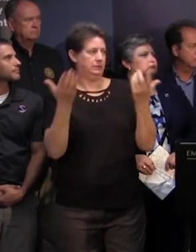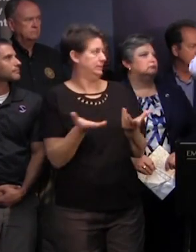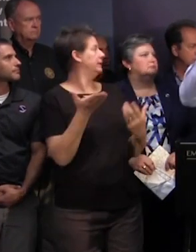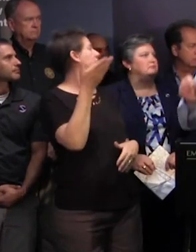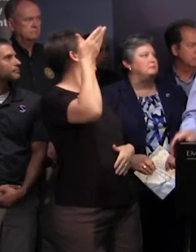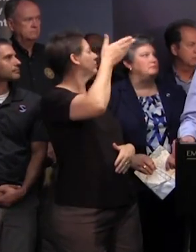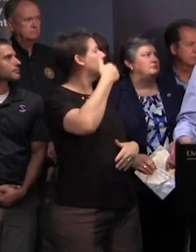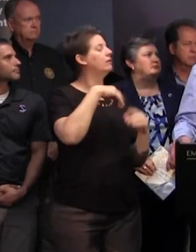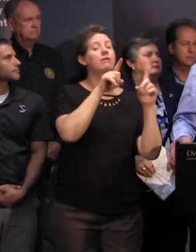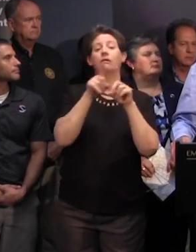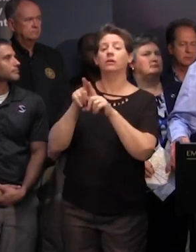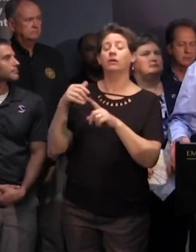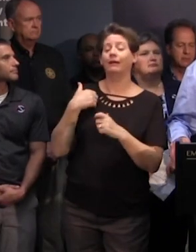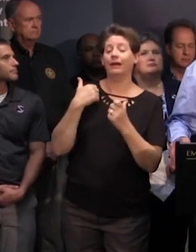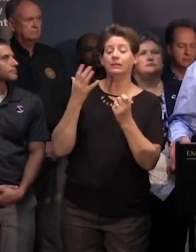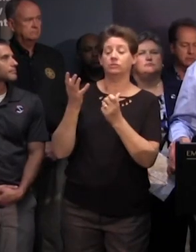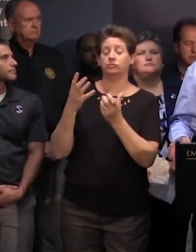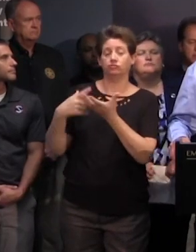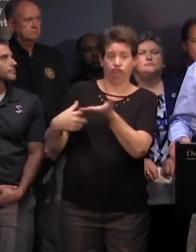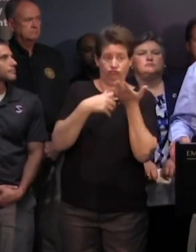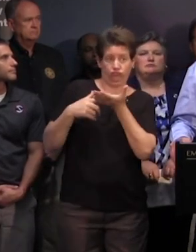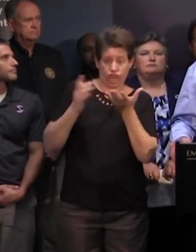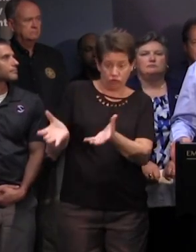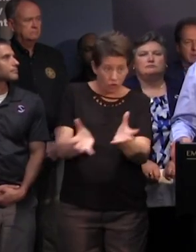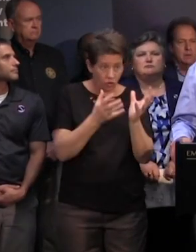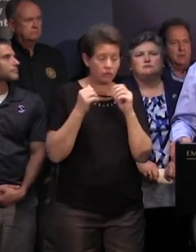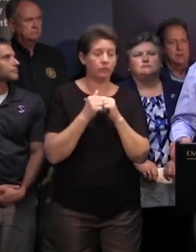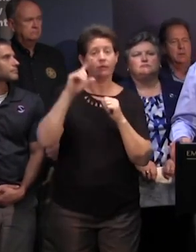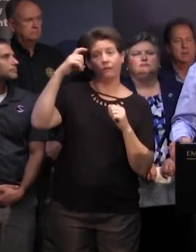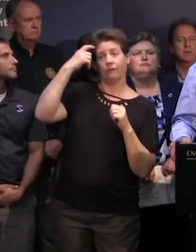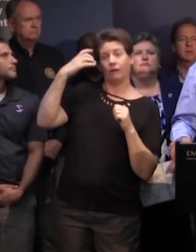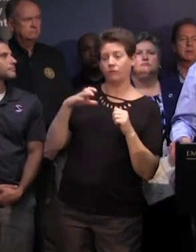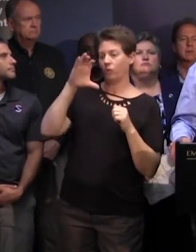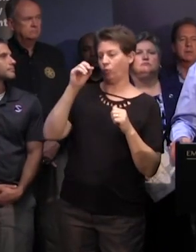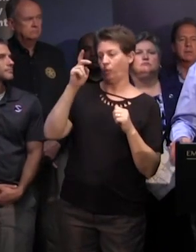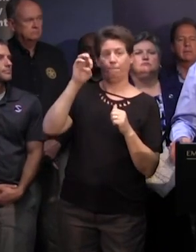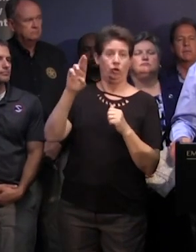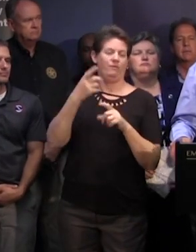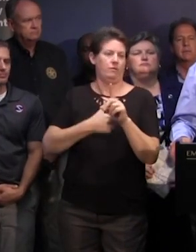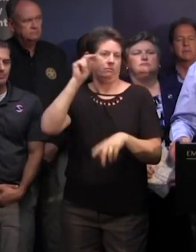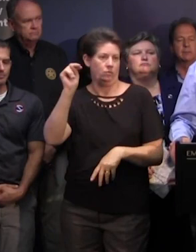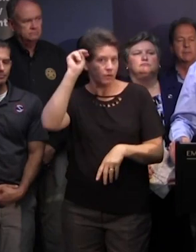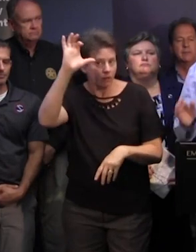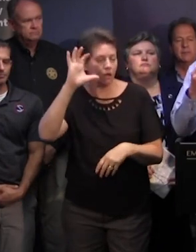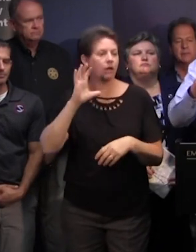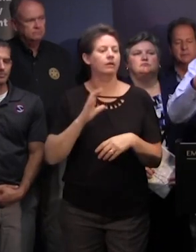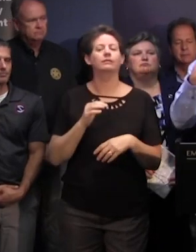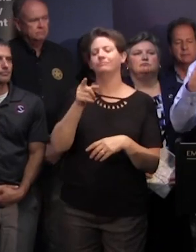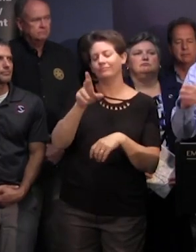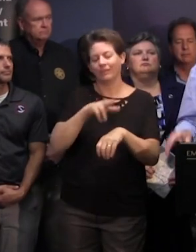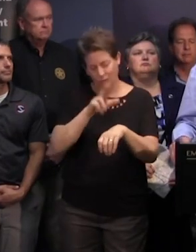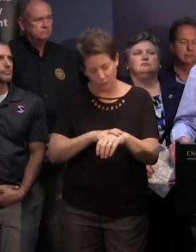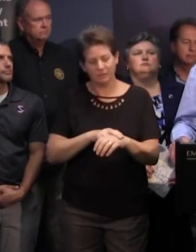us also i had conversations uh too with governor roy cooper of north carolina and he of